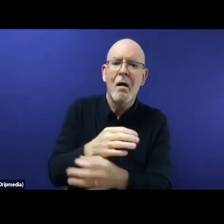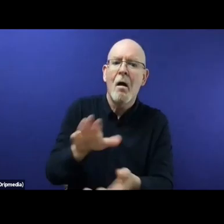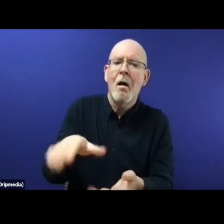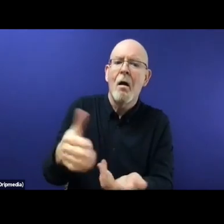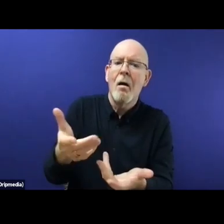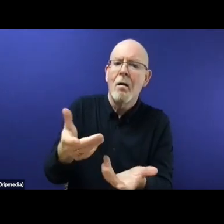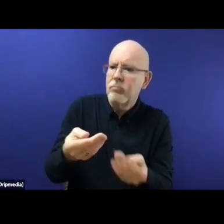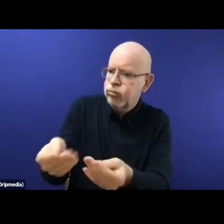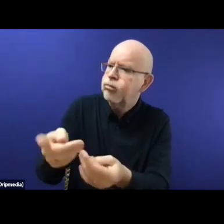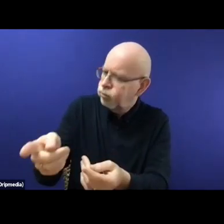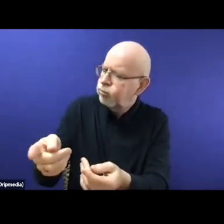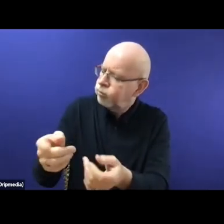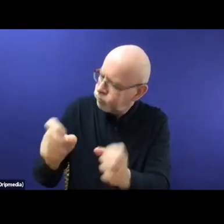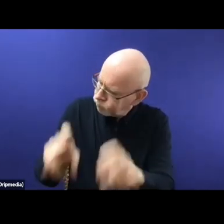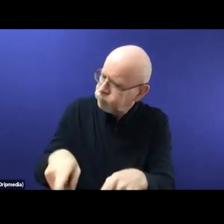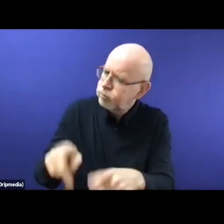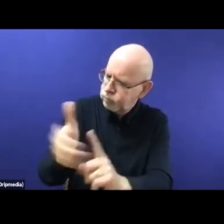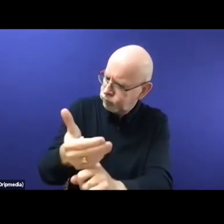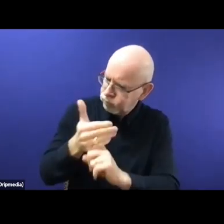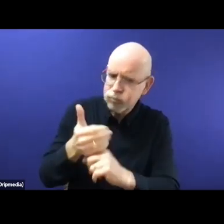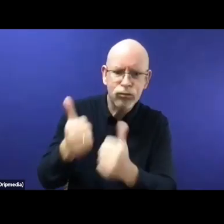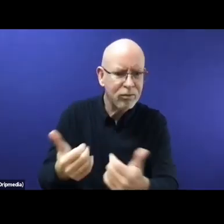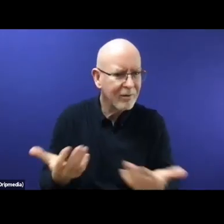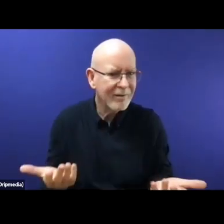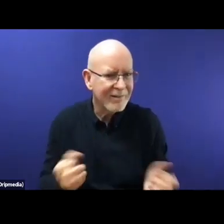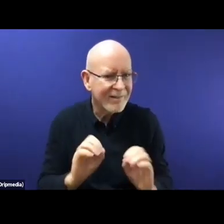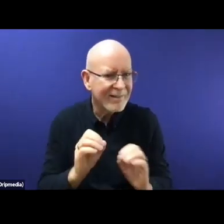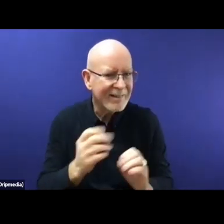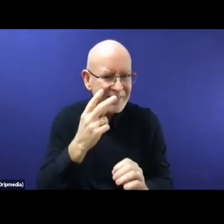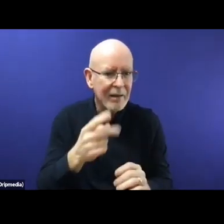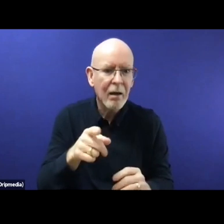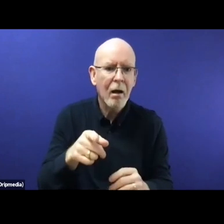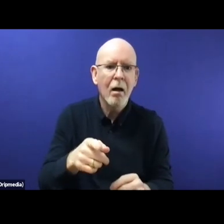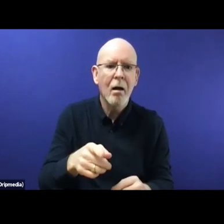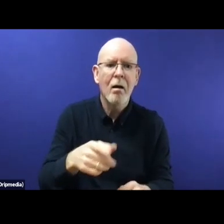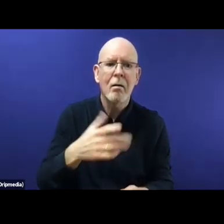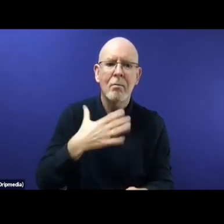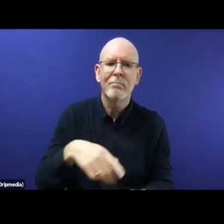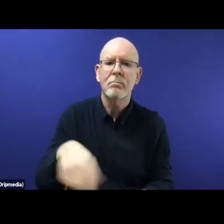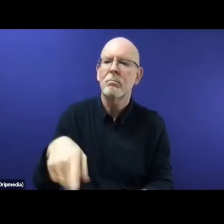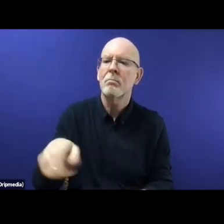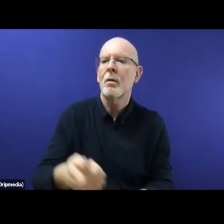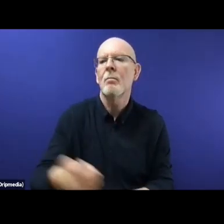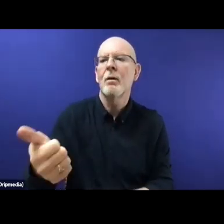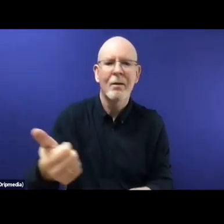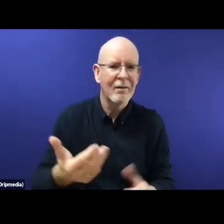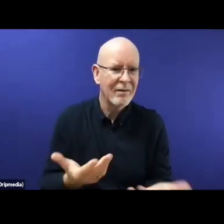understanding, directly with we are consulting from our communities and give them more understanding that this is a long way. Still, this new pact